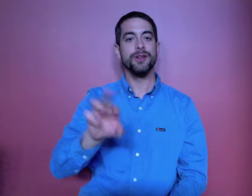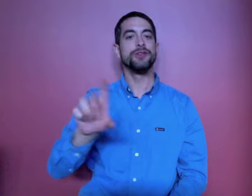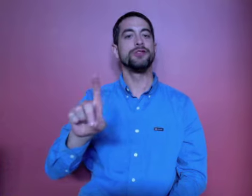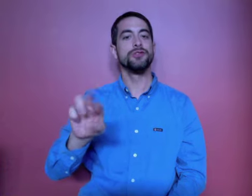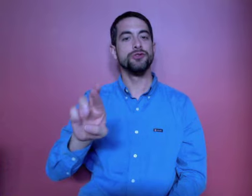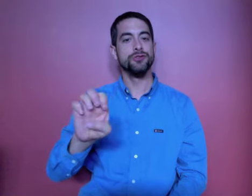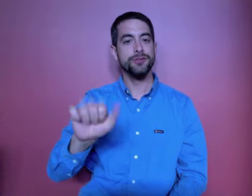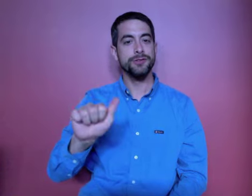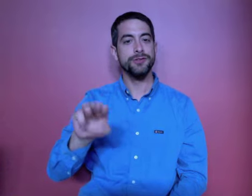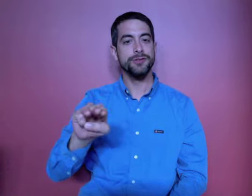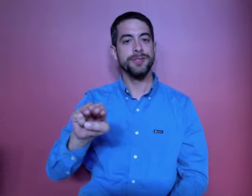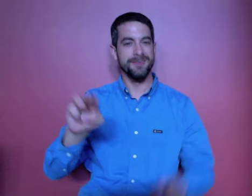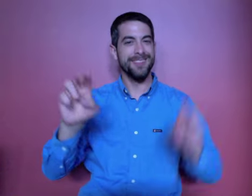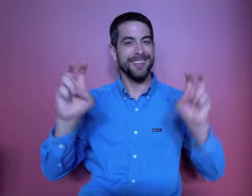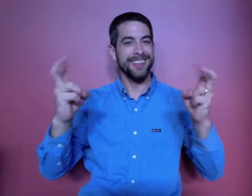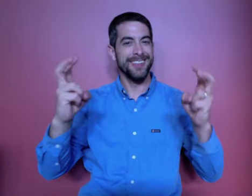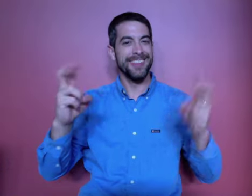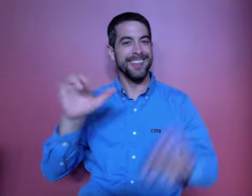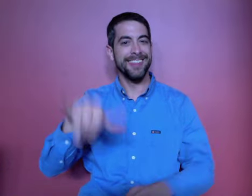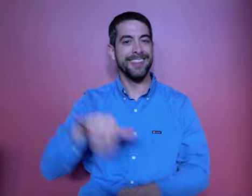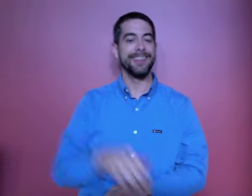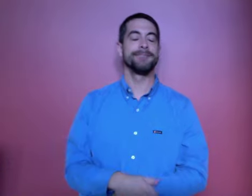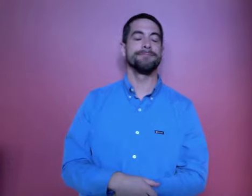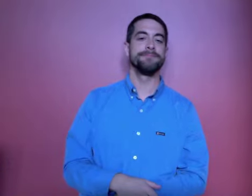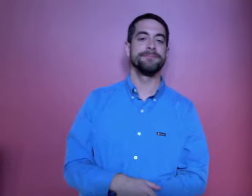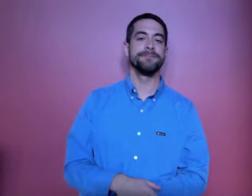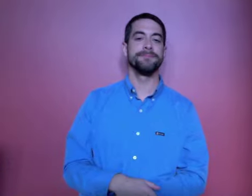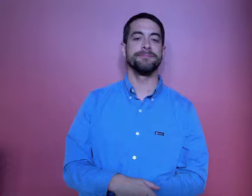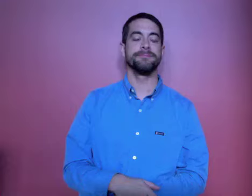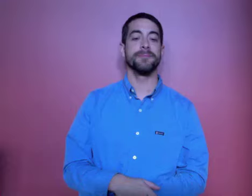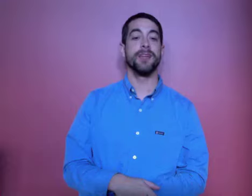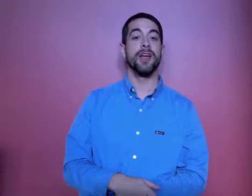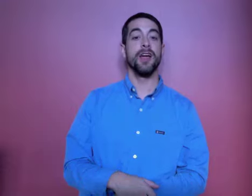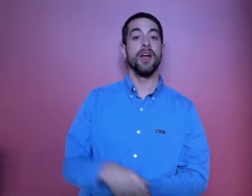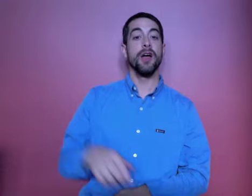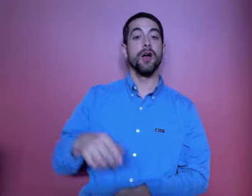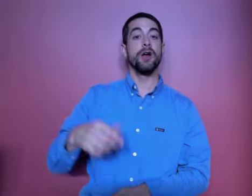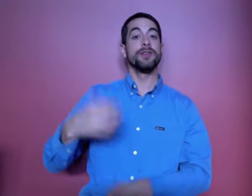blossomed into a project of over 1 million dollars